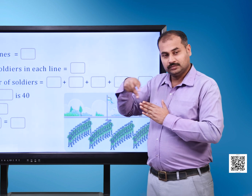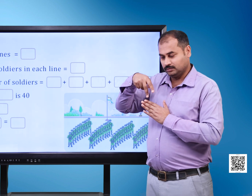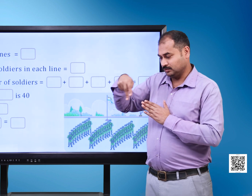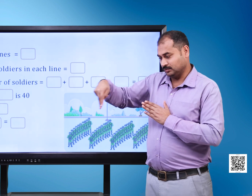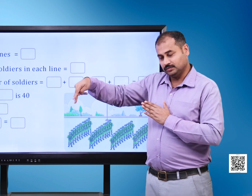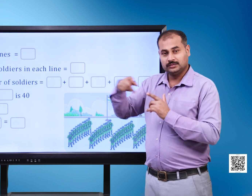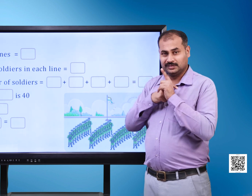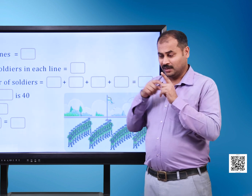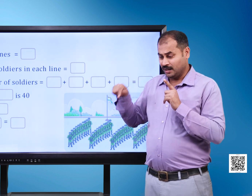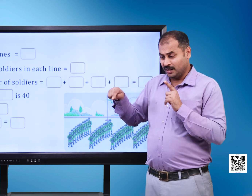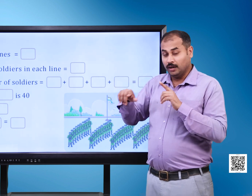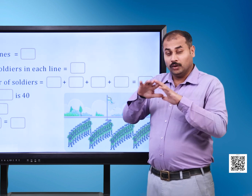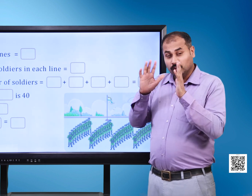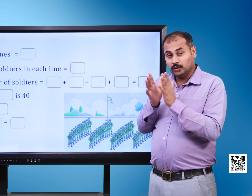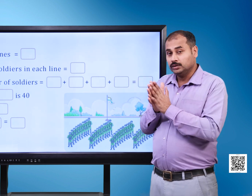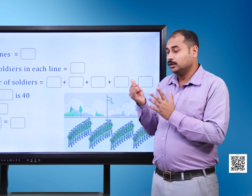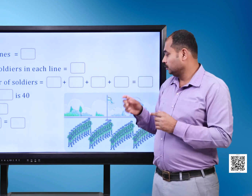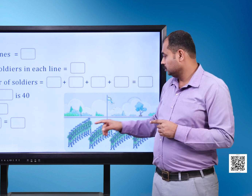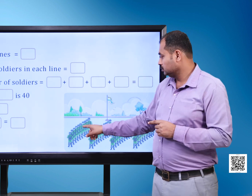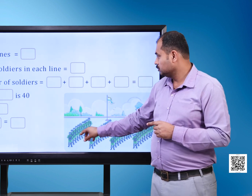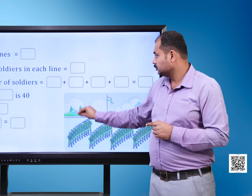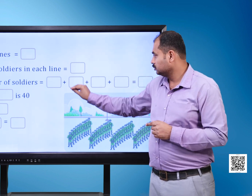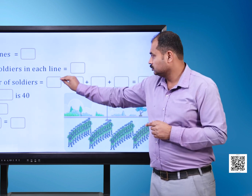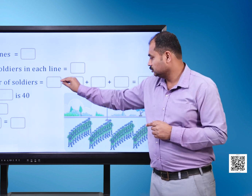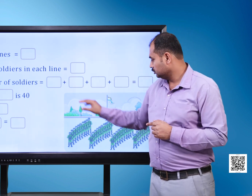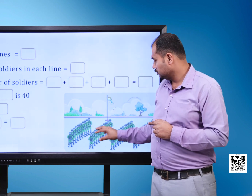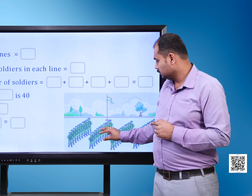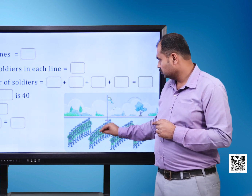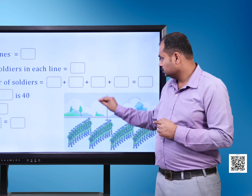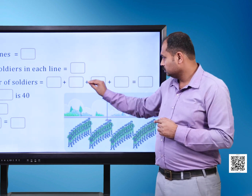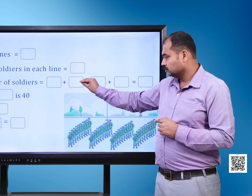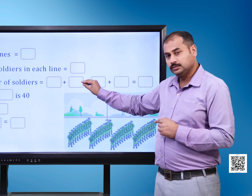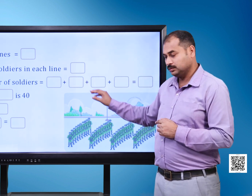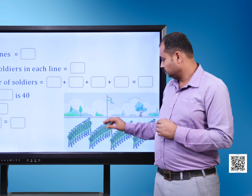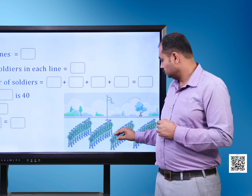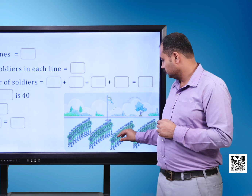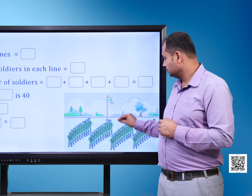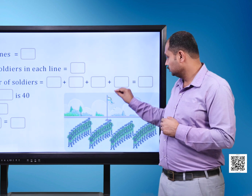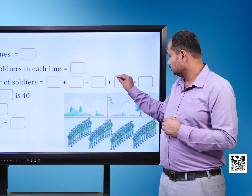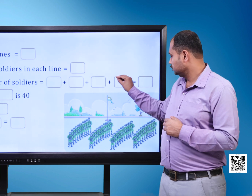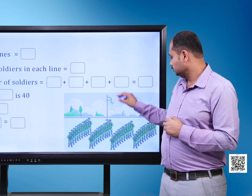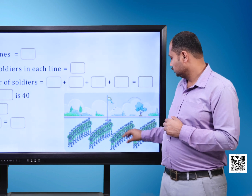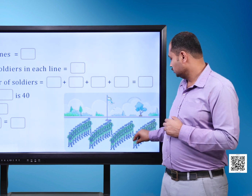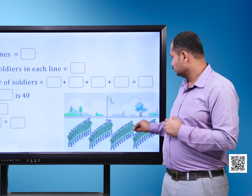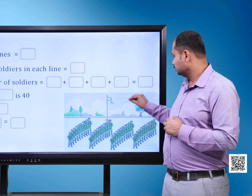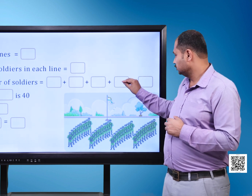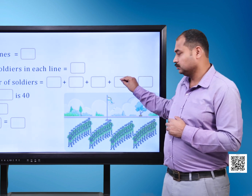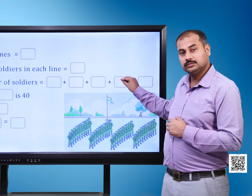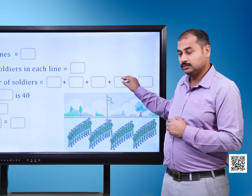blank times blank is 40 four tens are blank blank into blank is